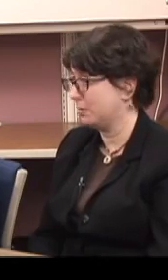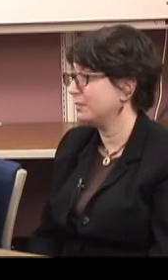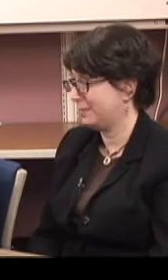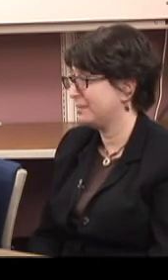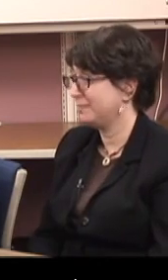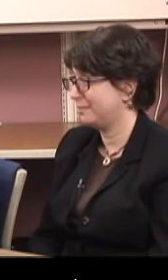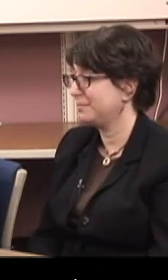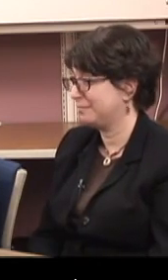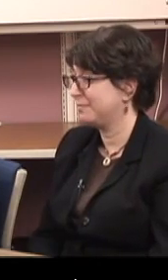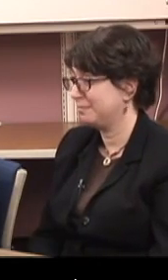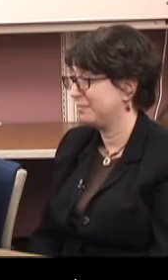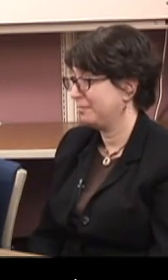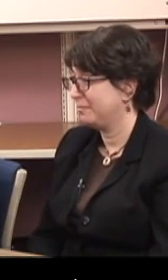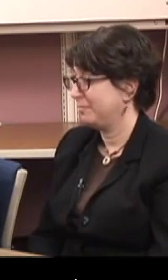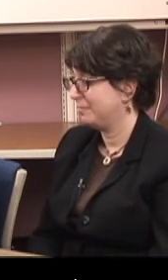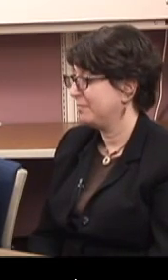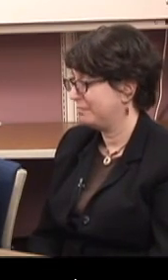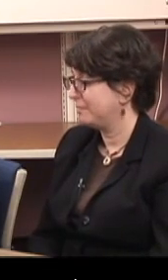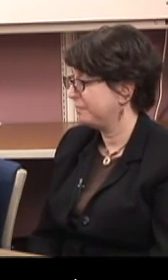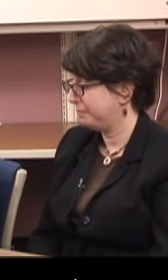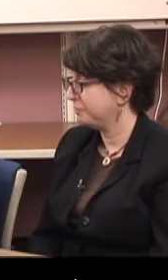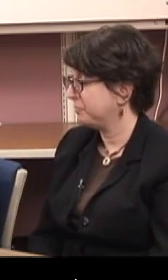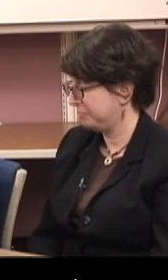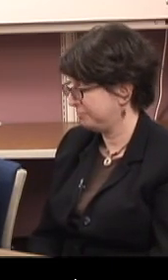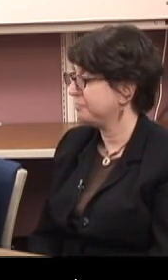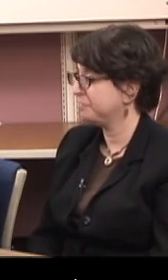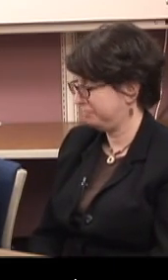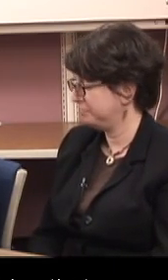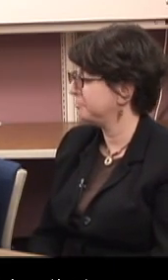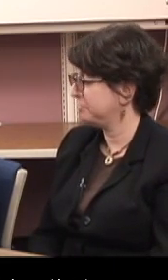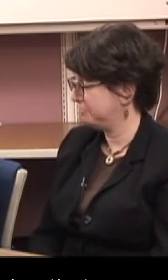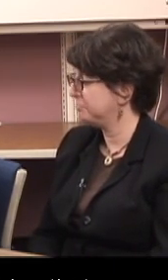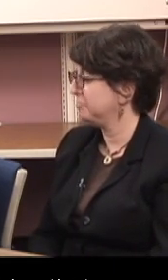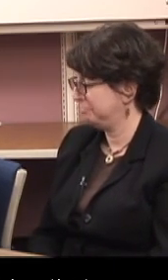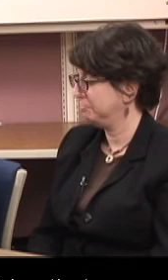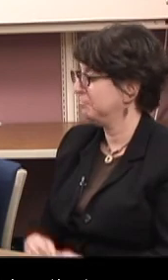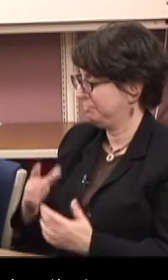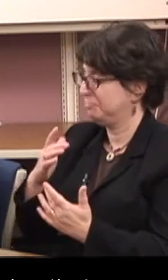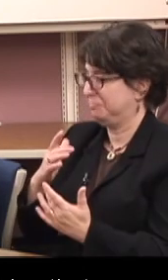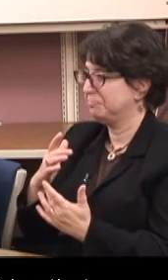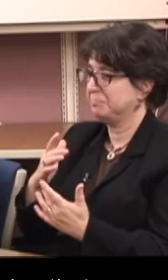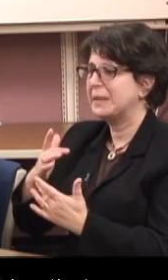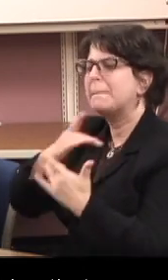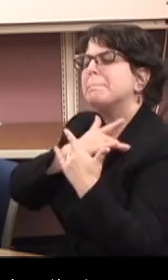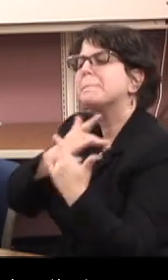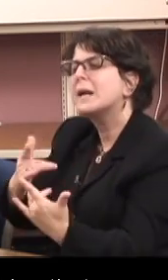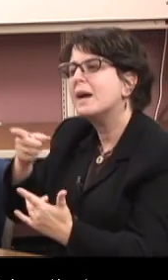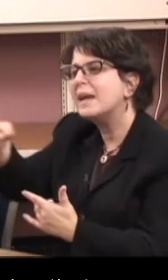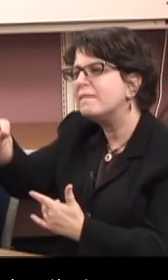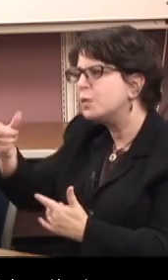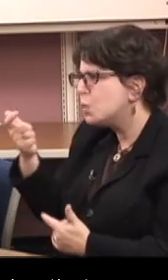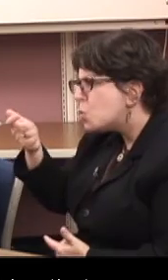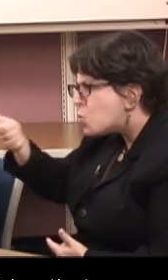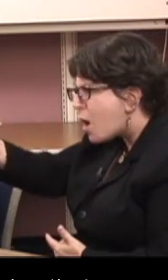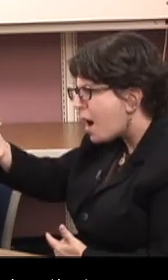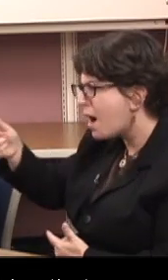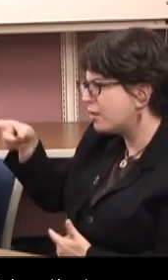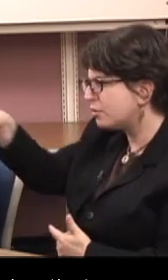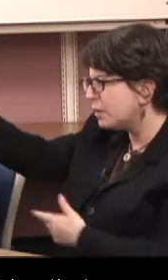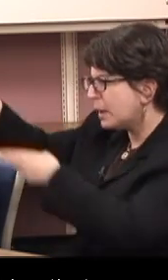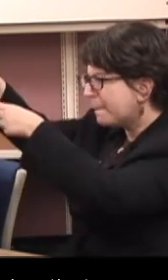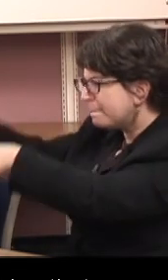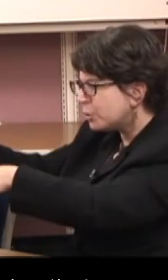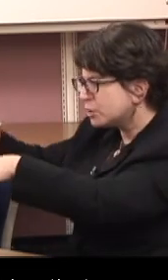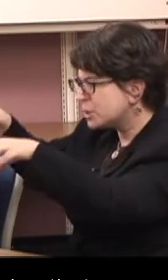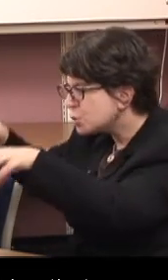Sure. Yeah. Usually when you watch someone do a job, you get a better idea if that's something that